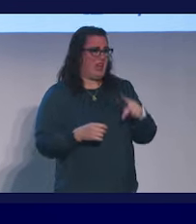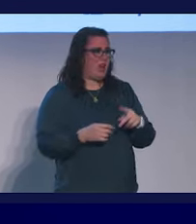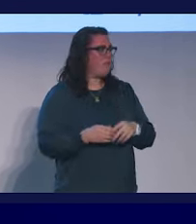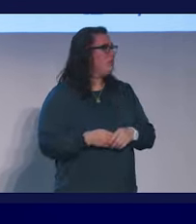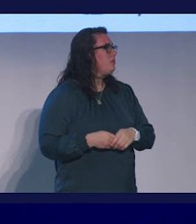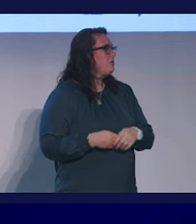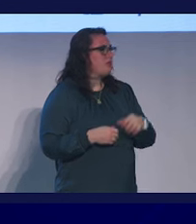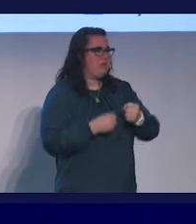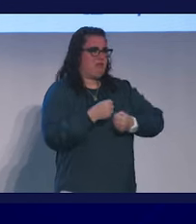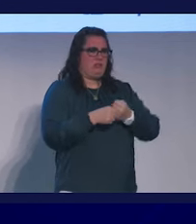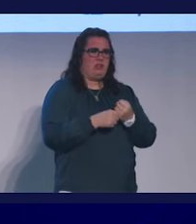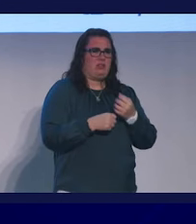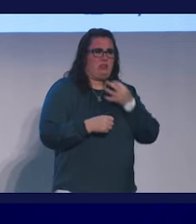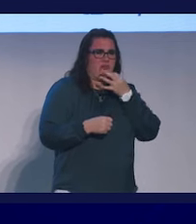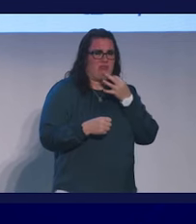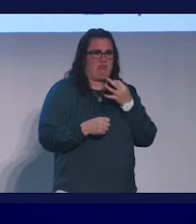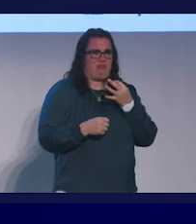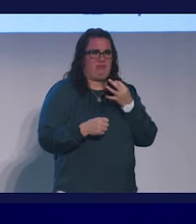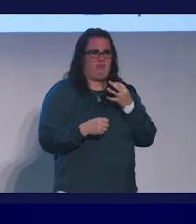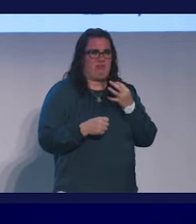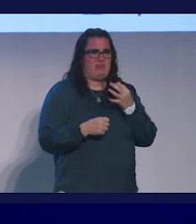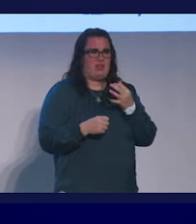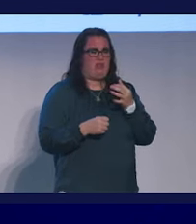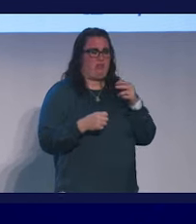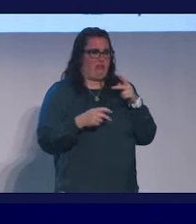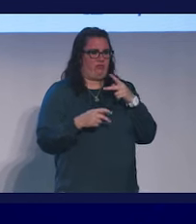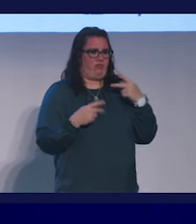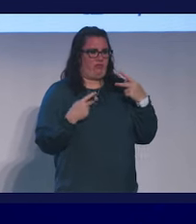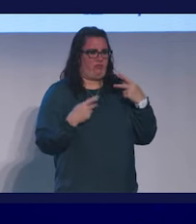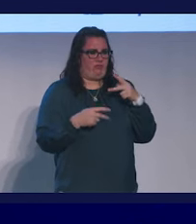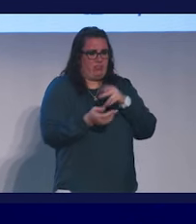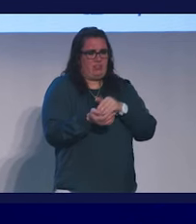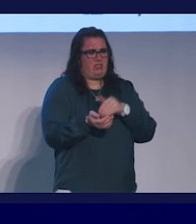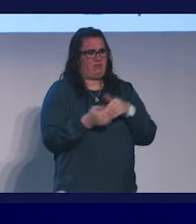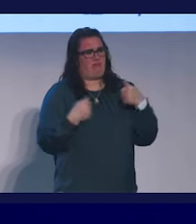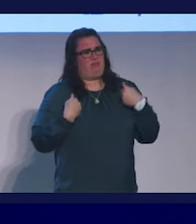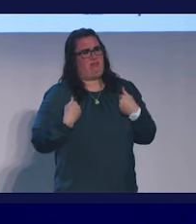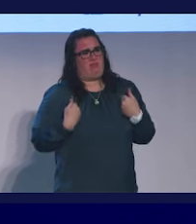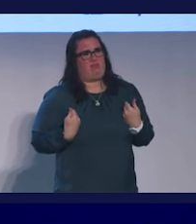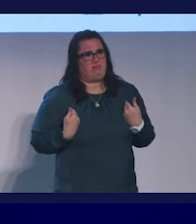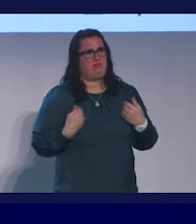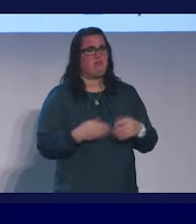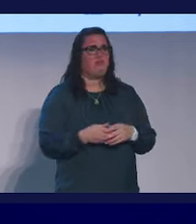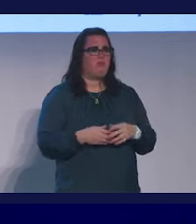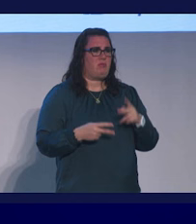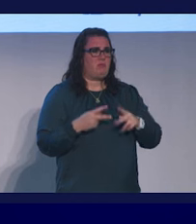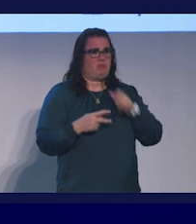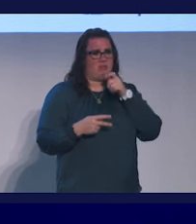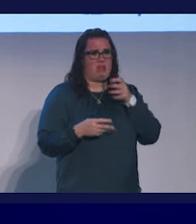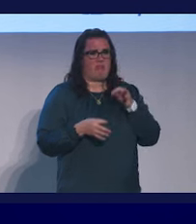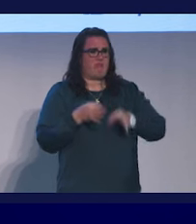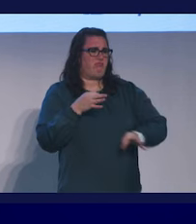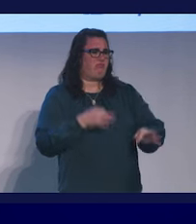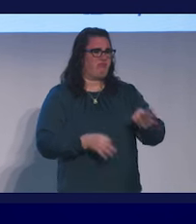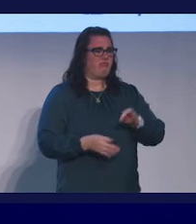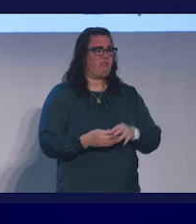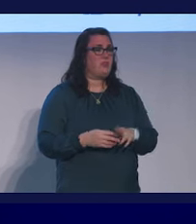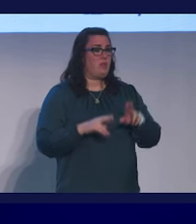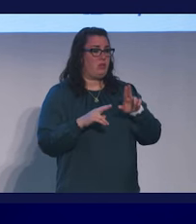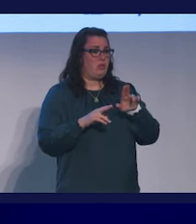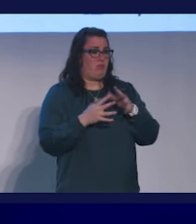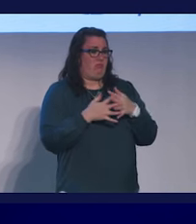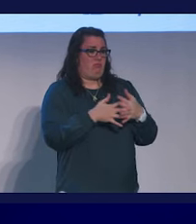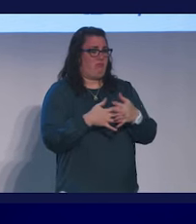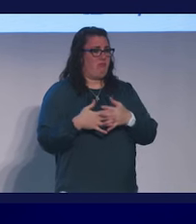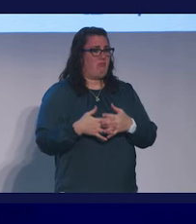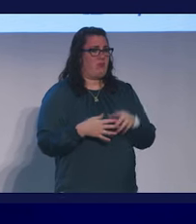in years to come, as our physicians are aging and retiring, and folks are not replacing them. We see the United States as